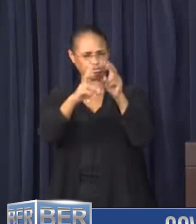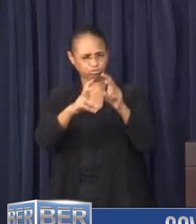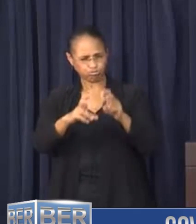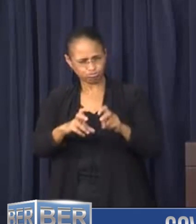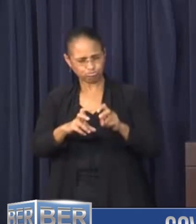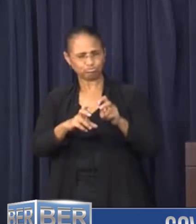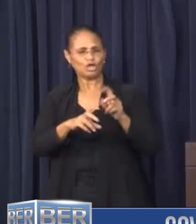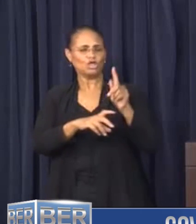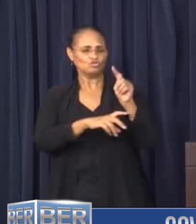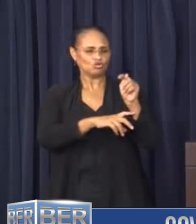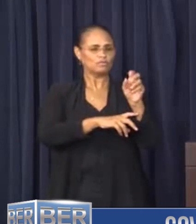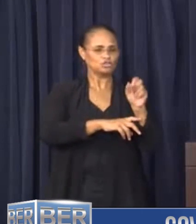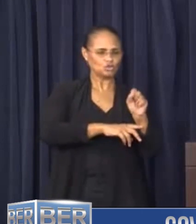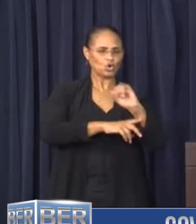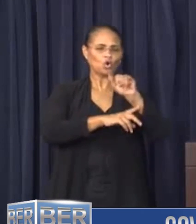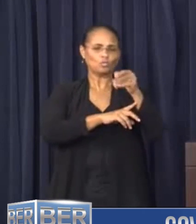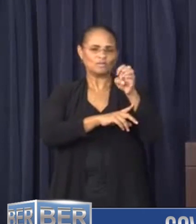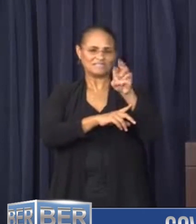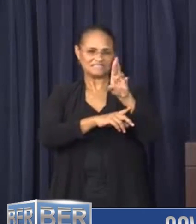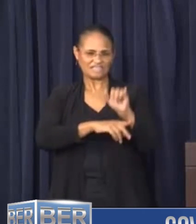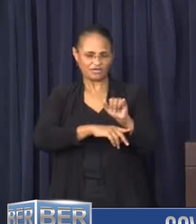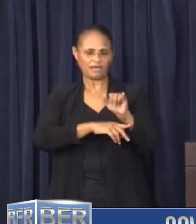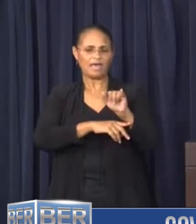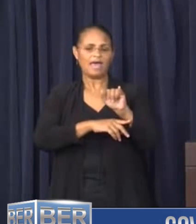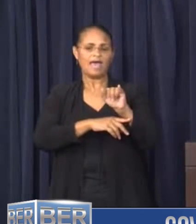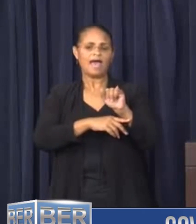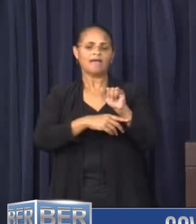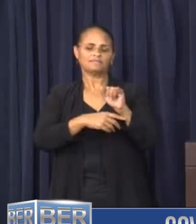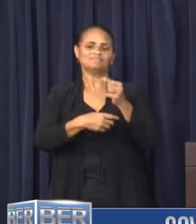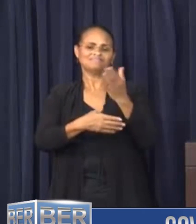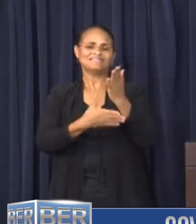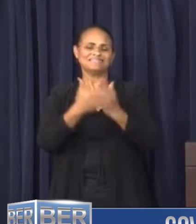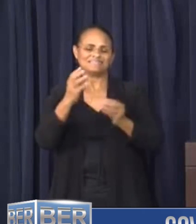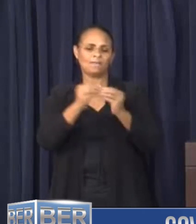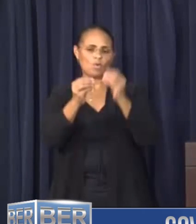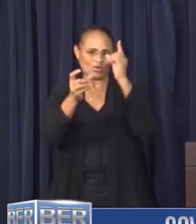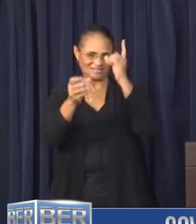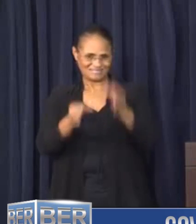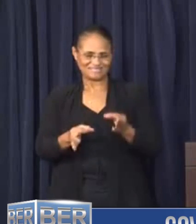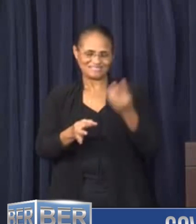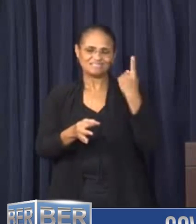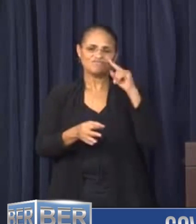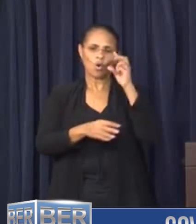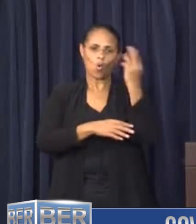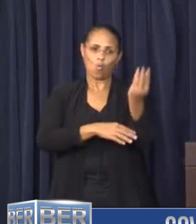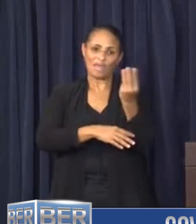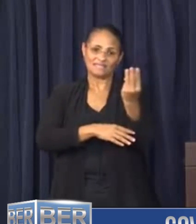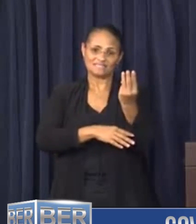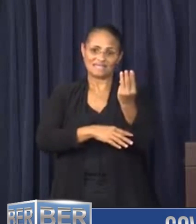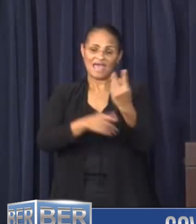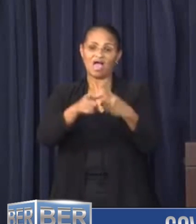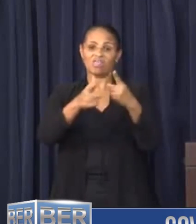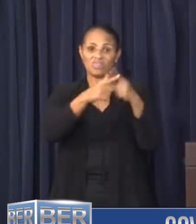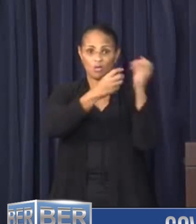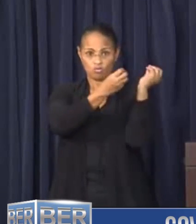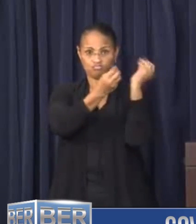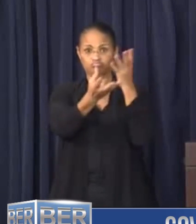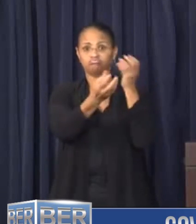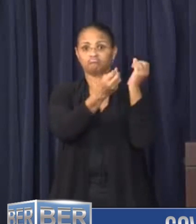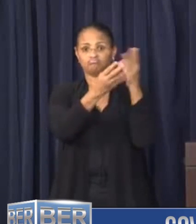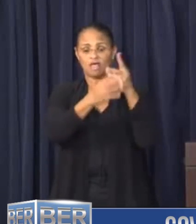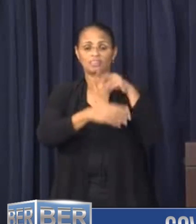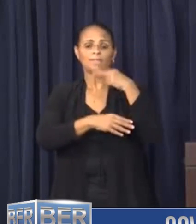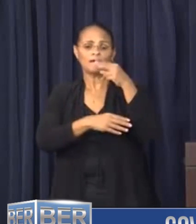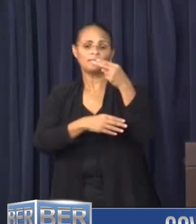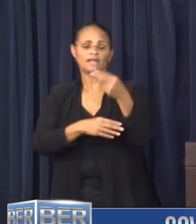Storm Jerry and we will make some more decisions with reference to Wednesday. We will then update the